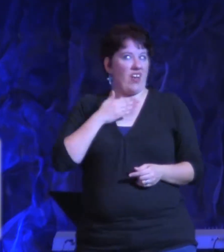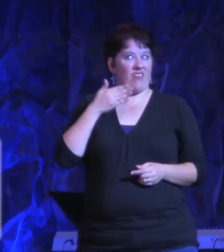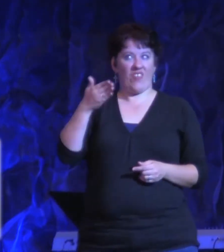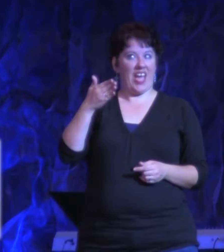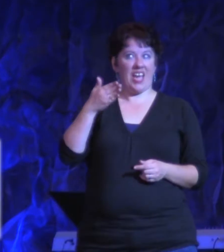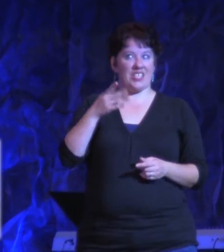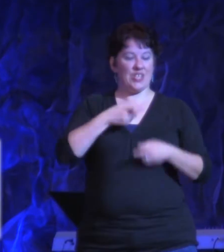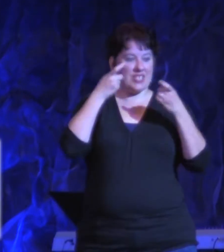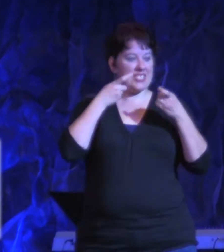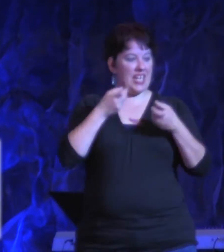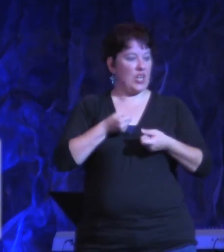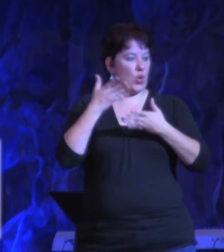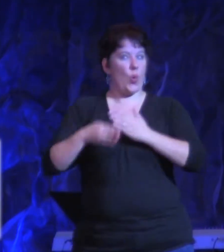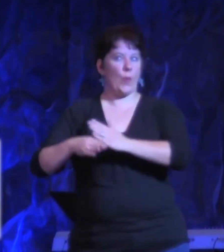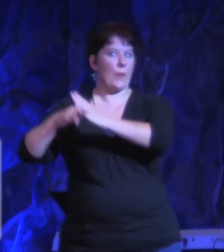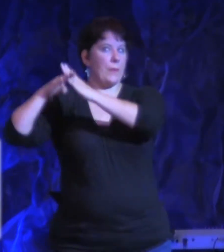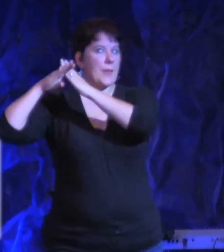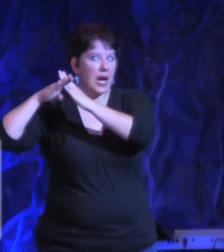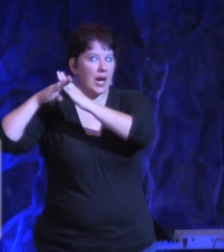fasting ourselves skinny.